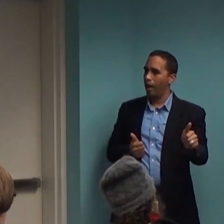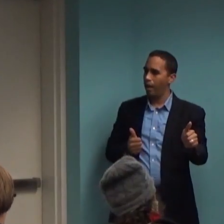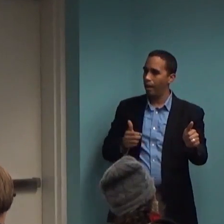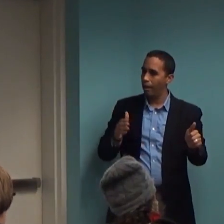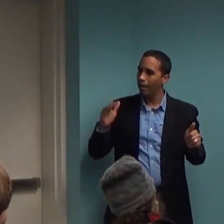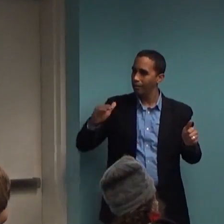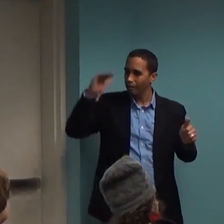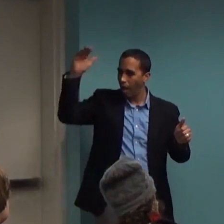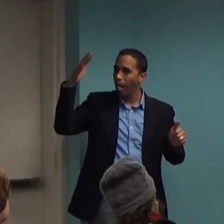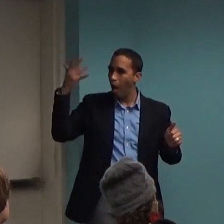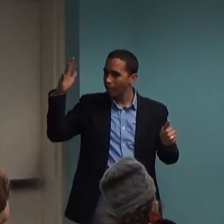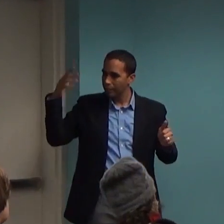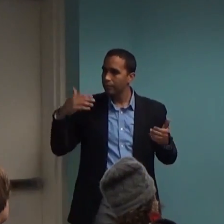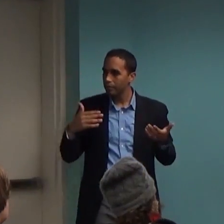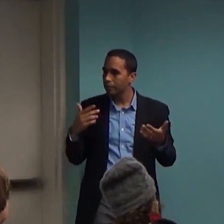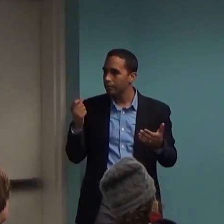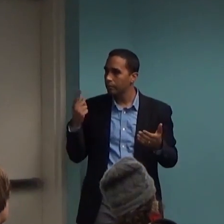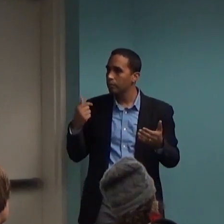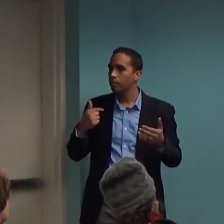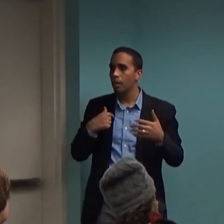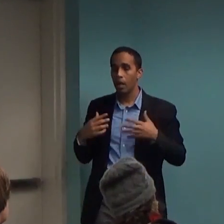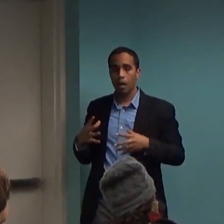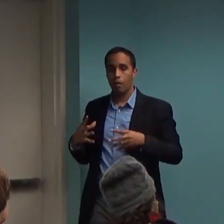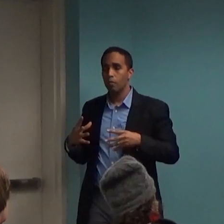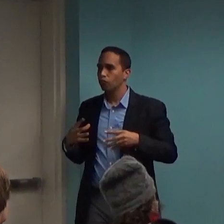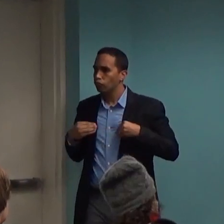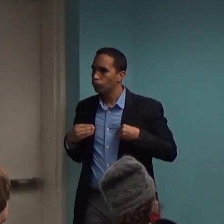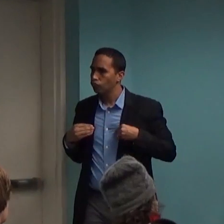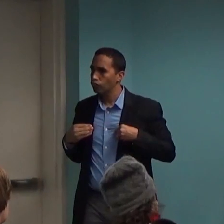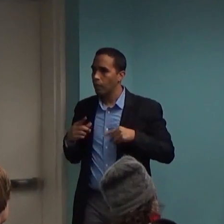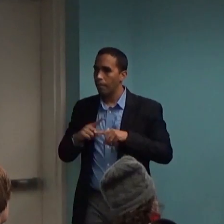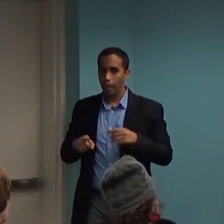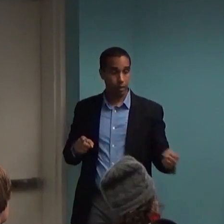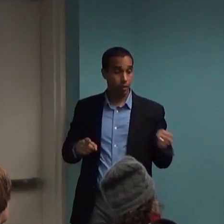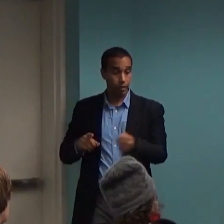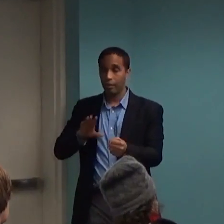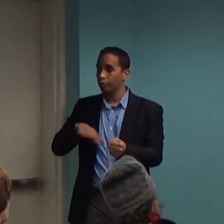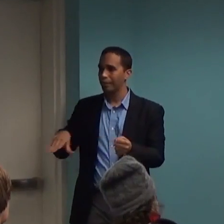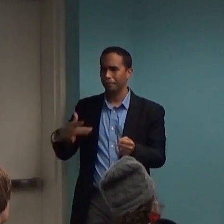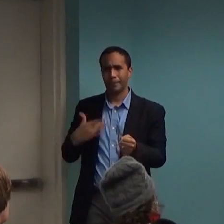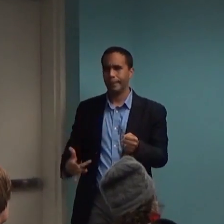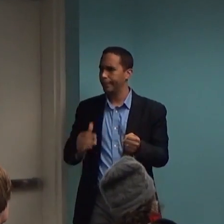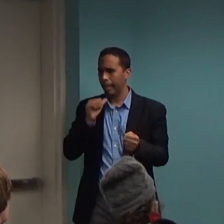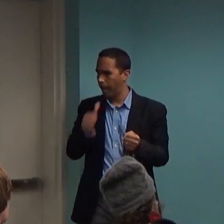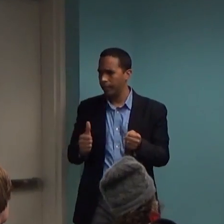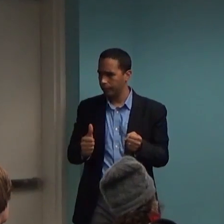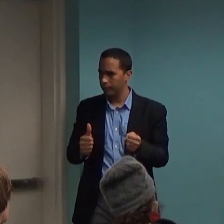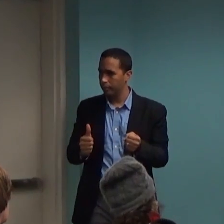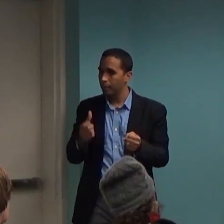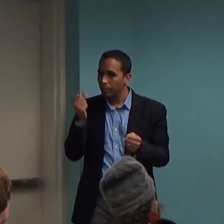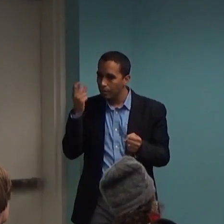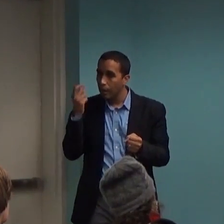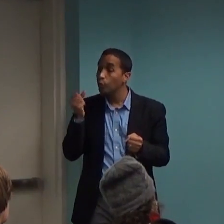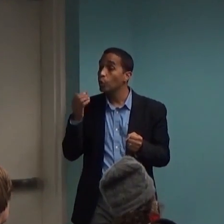you know, we would subject ourselves to a research trial, but we wouldn't subject our children. And so, you know, there are some gaps in how